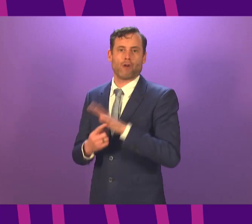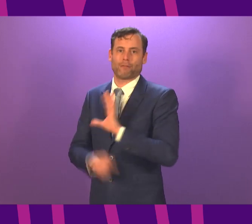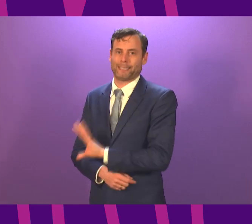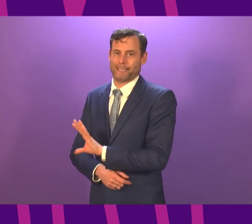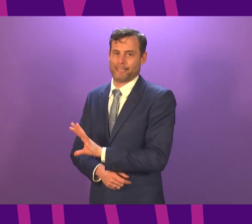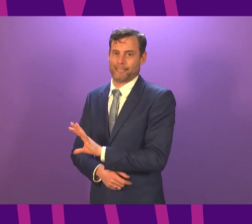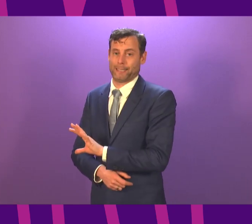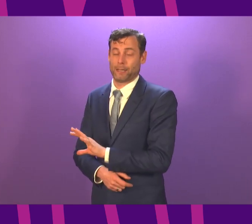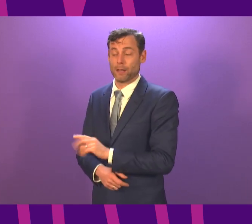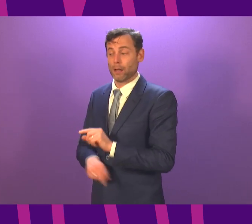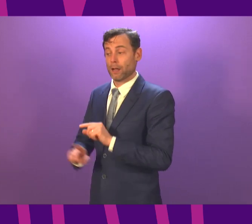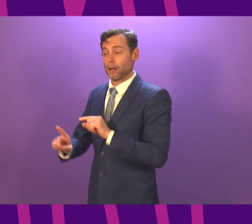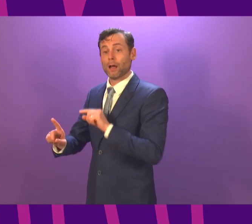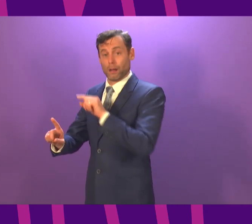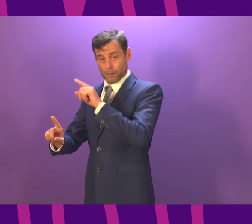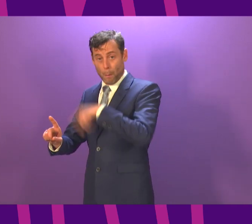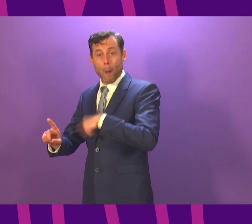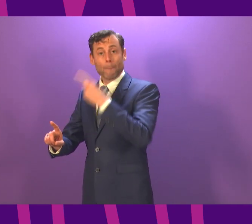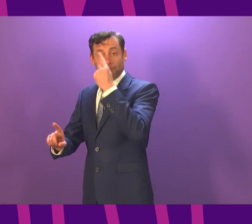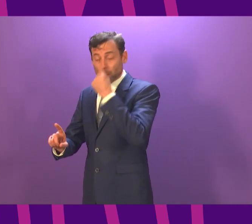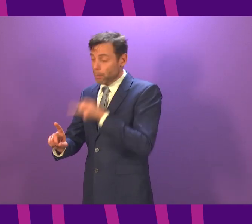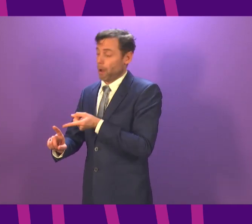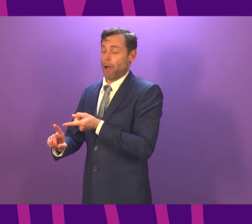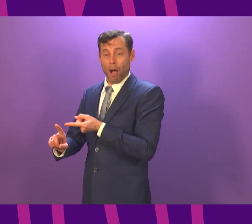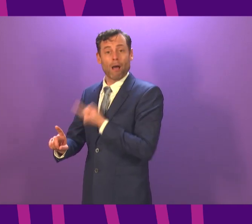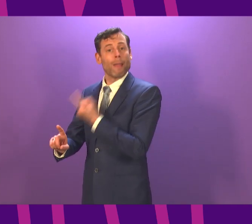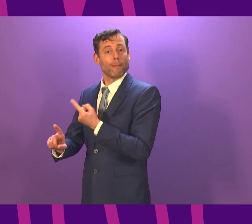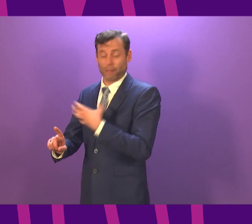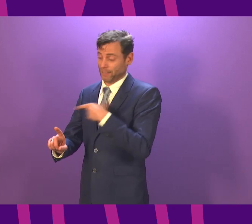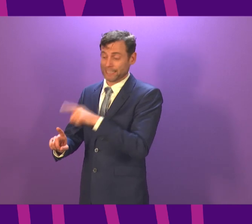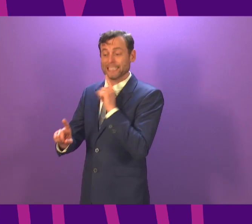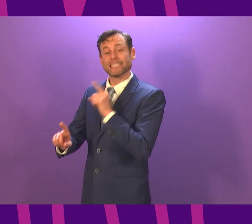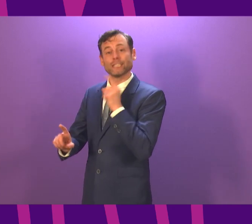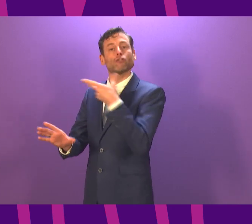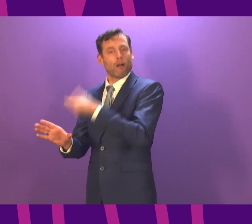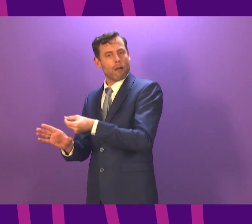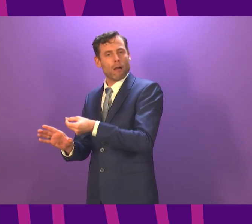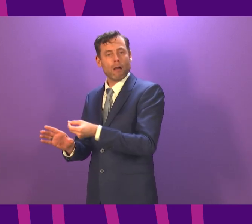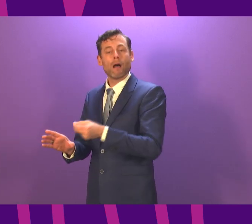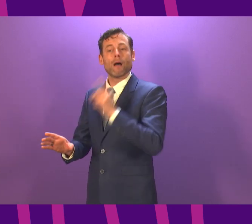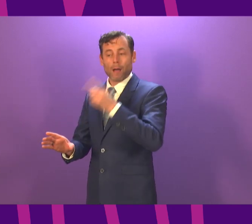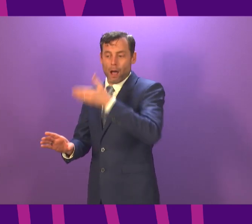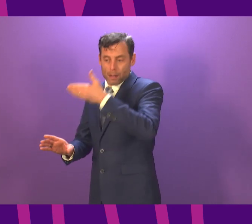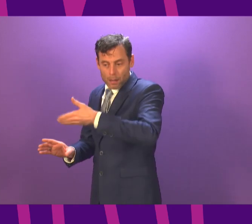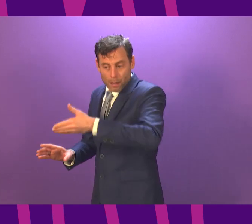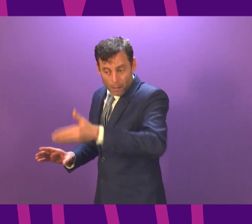we want to look at how without compromising the clinical prioritization we can accelerate the vaccination of them.